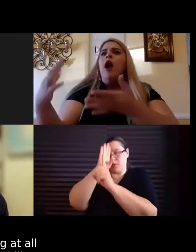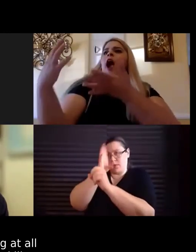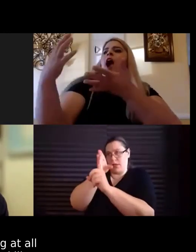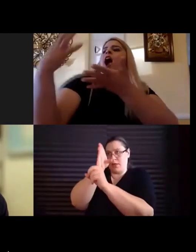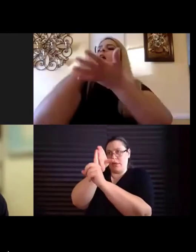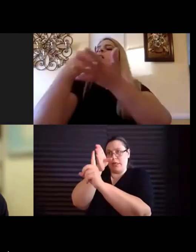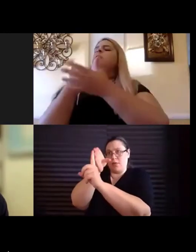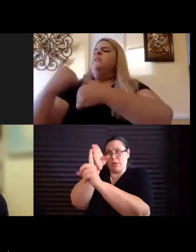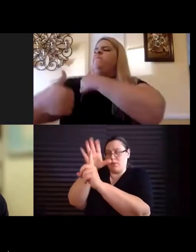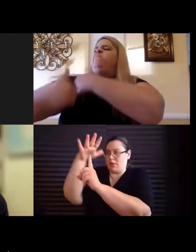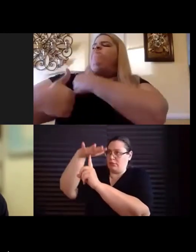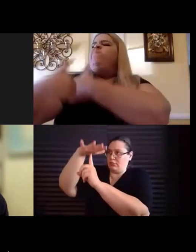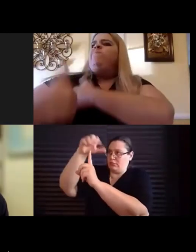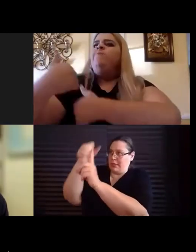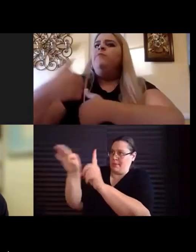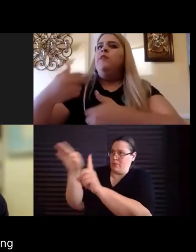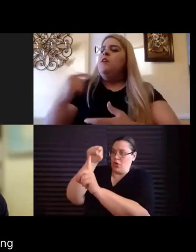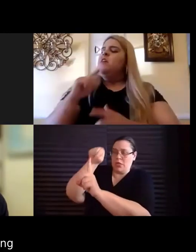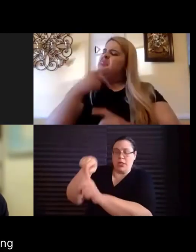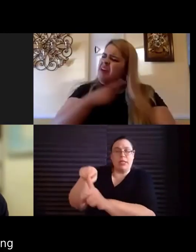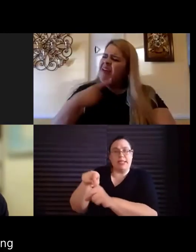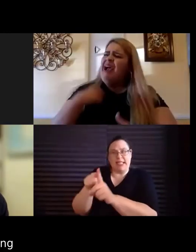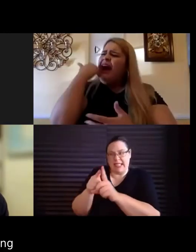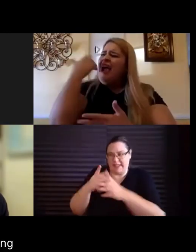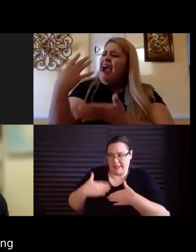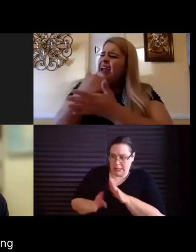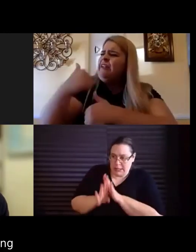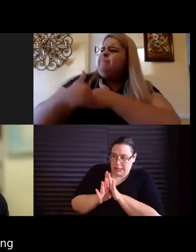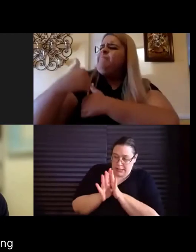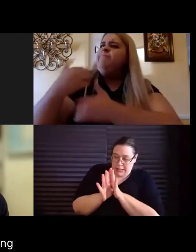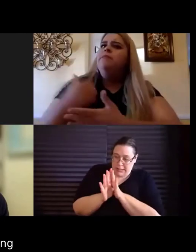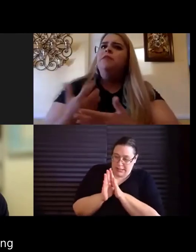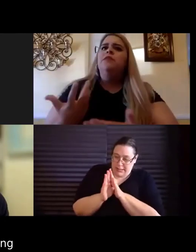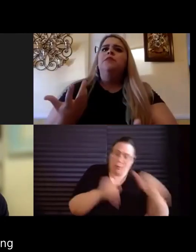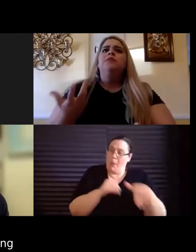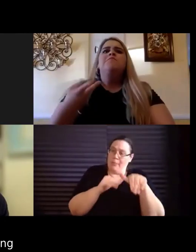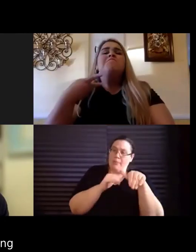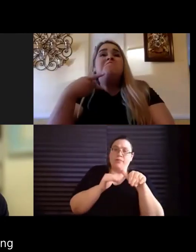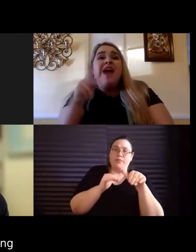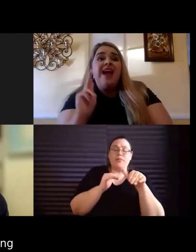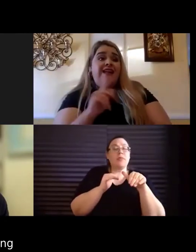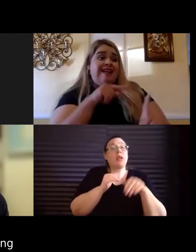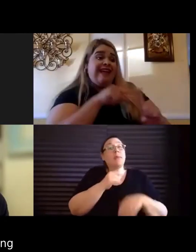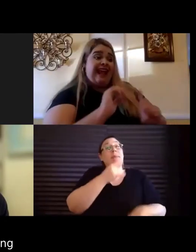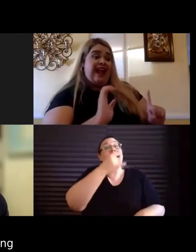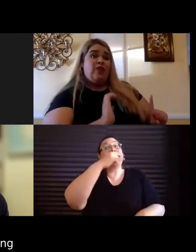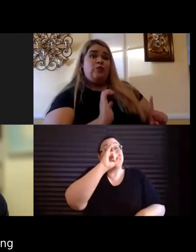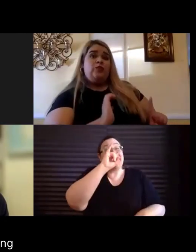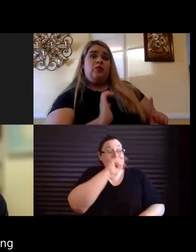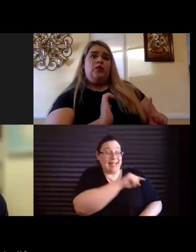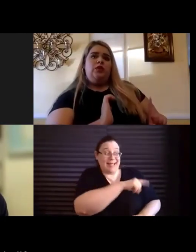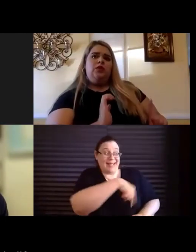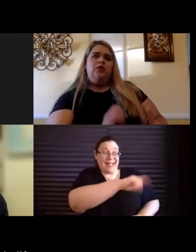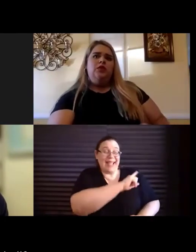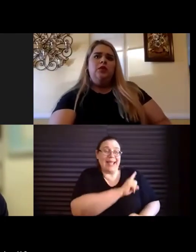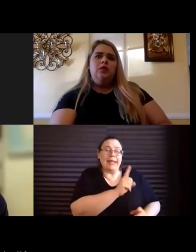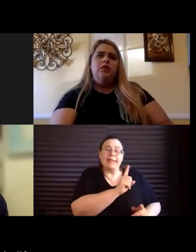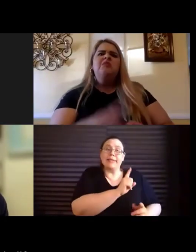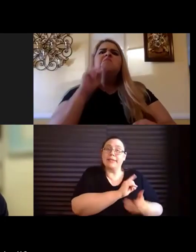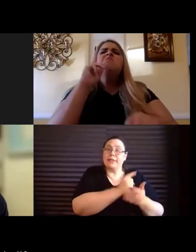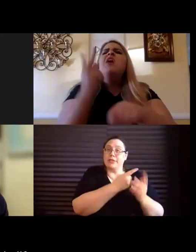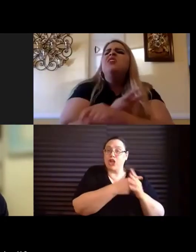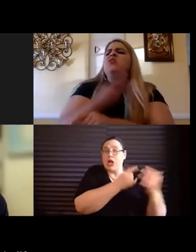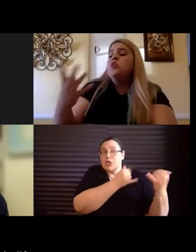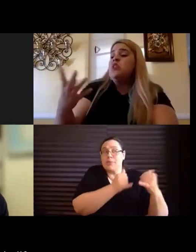skills so you can have the edge. But they don't want what kids coming up need is they need to be